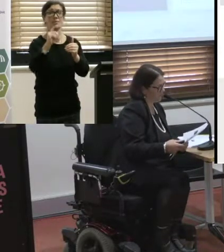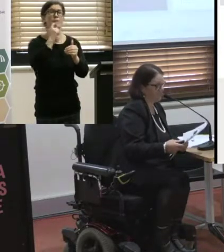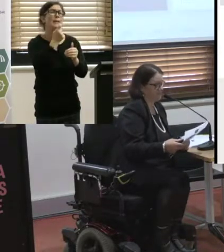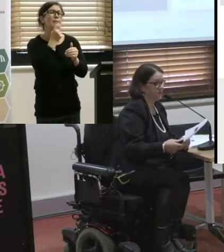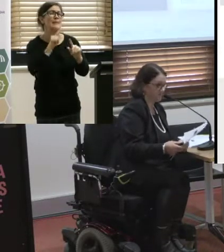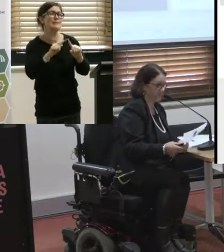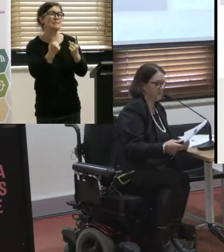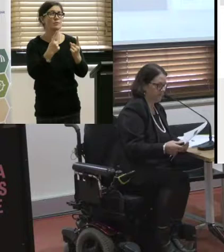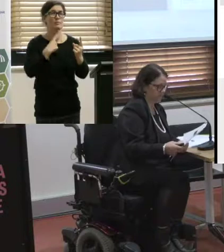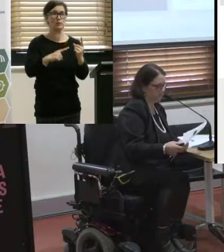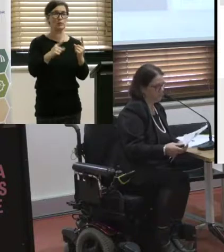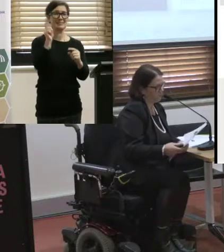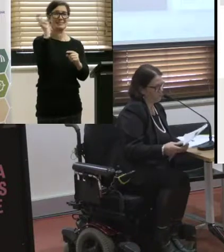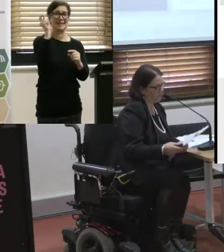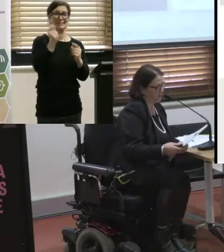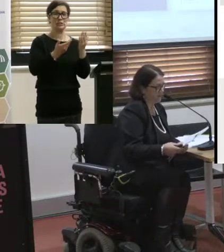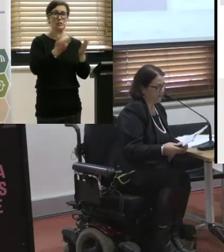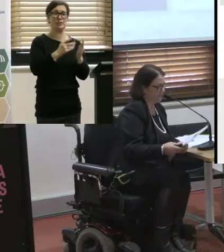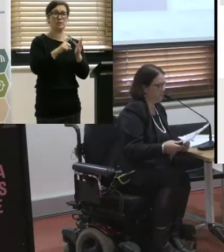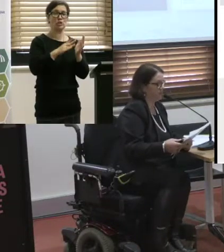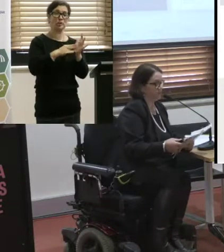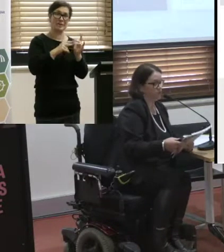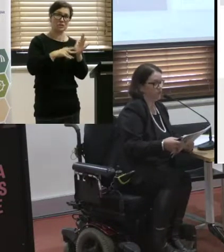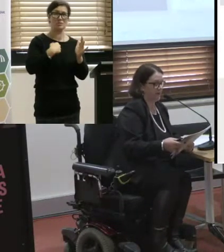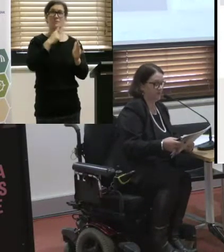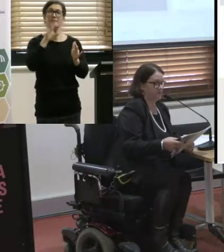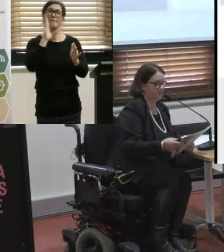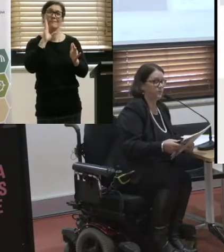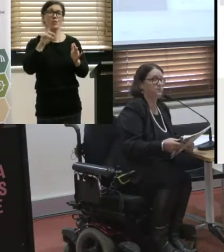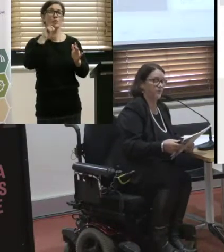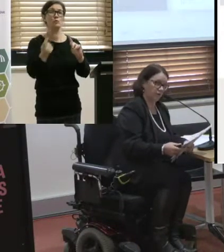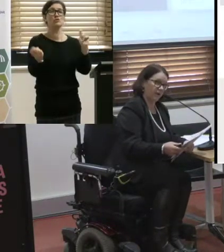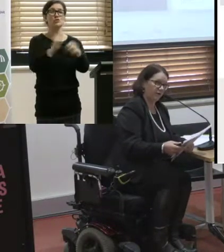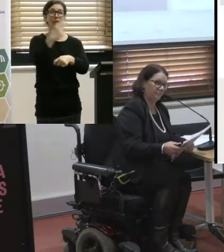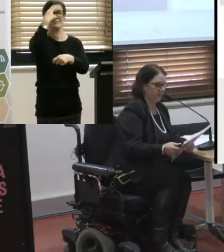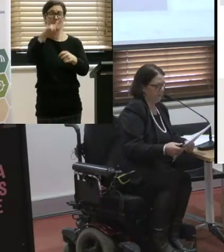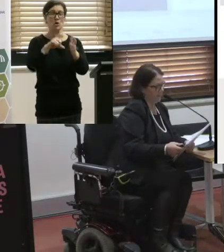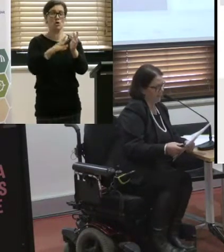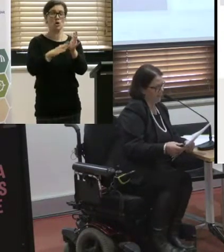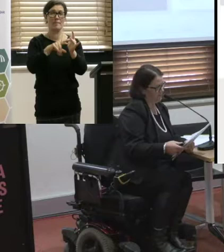So the Taxi Services Commission will be changing its name to the Commercial Passenger Vehicles Victoria.